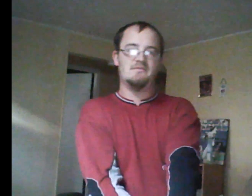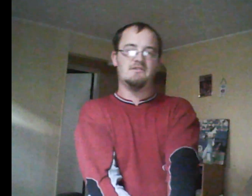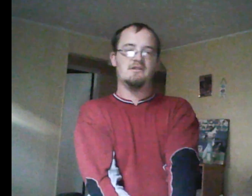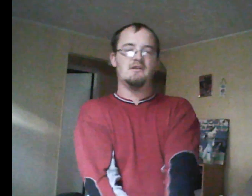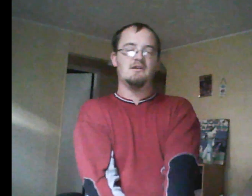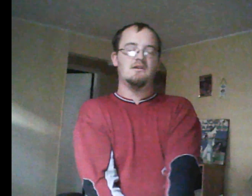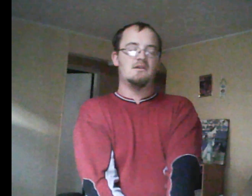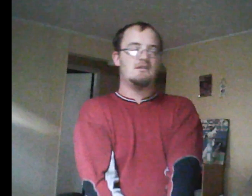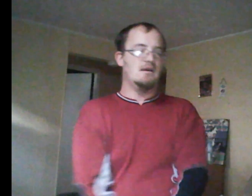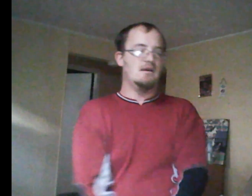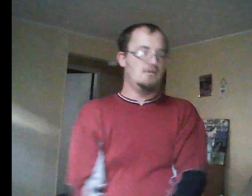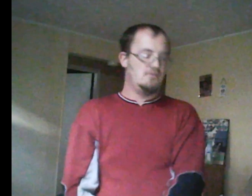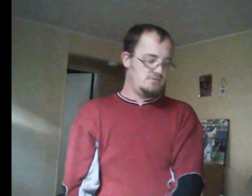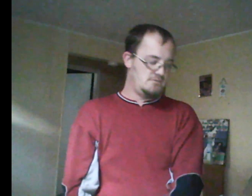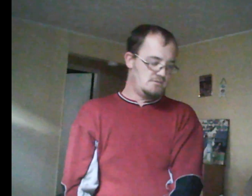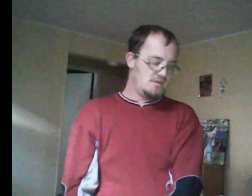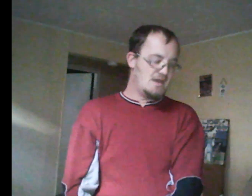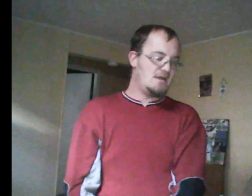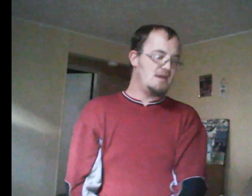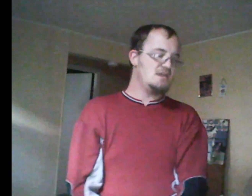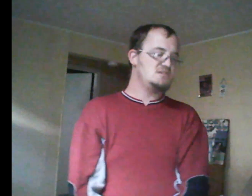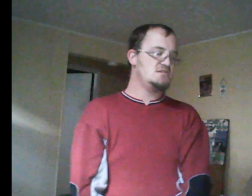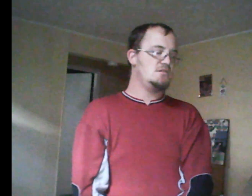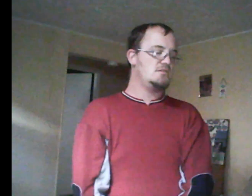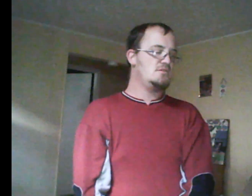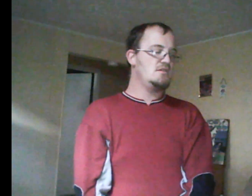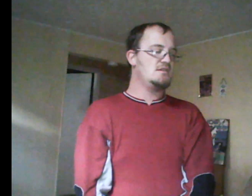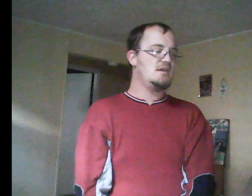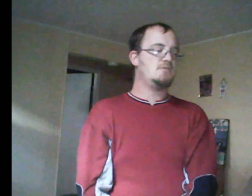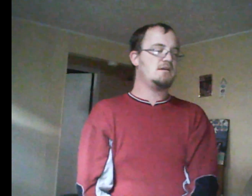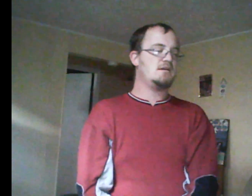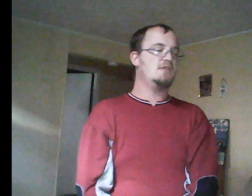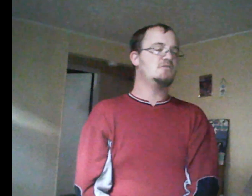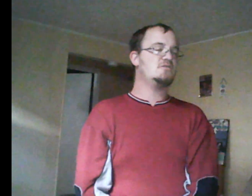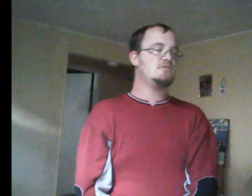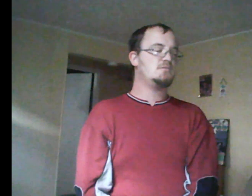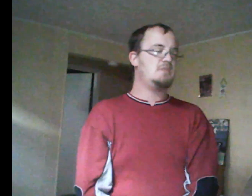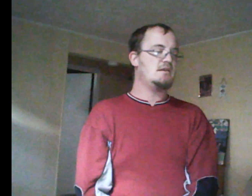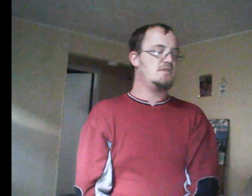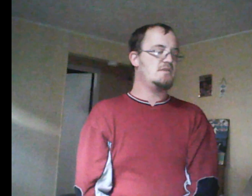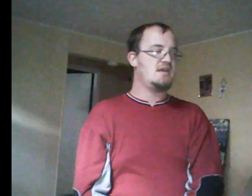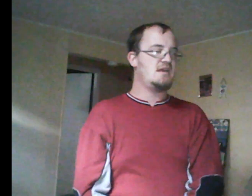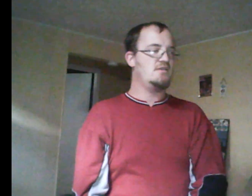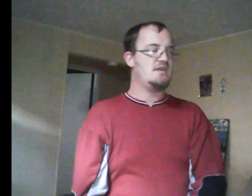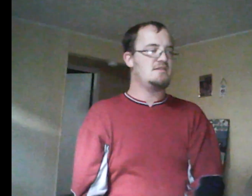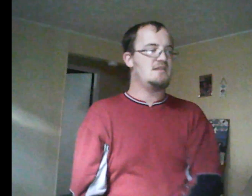yeah, Radich couldn't kick Rick out because of hearsay and all that. That's understandable. I guess it could kind of,